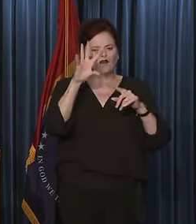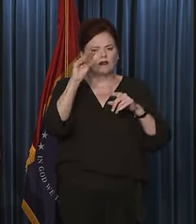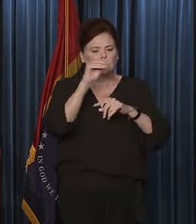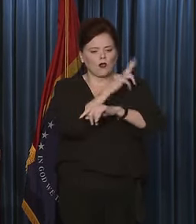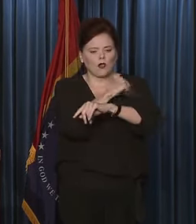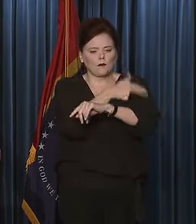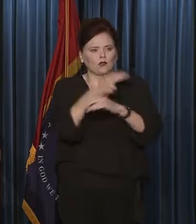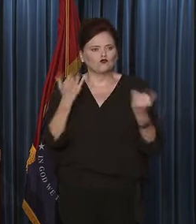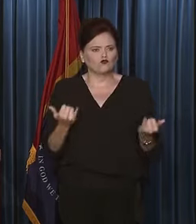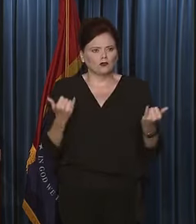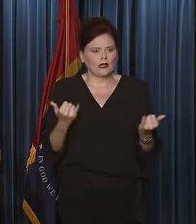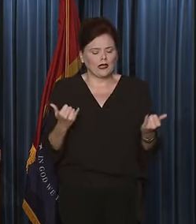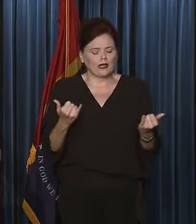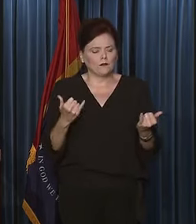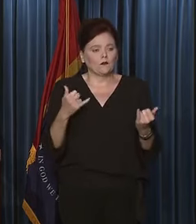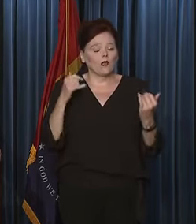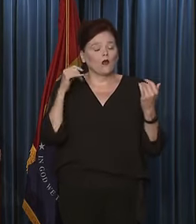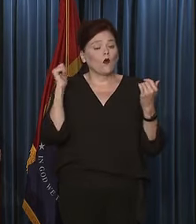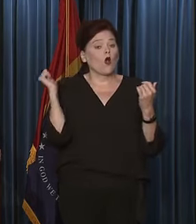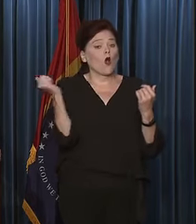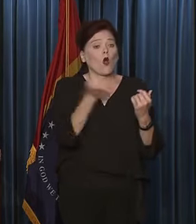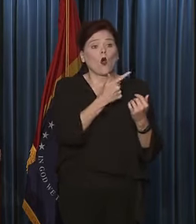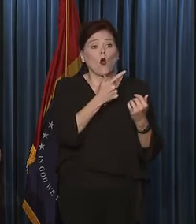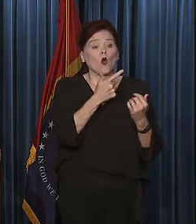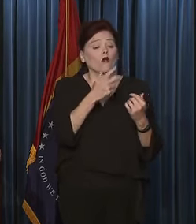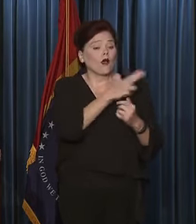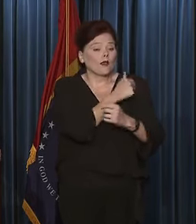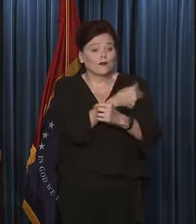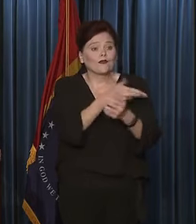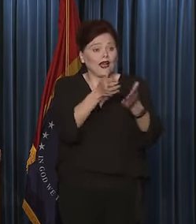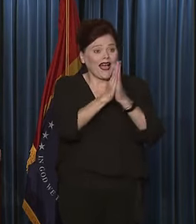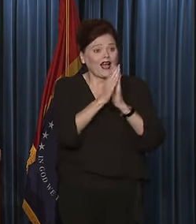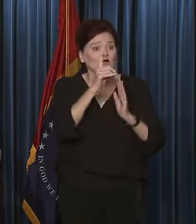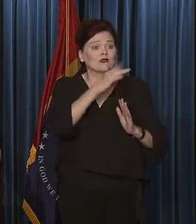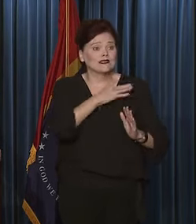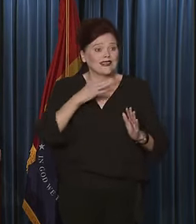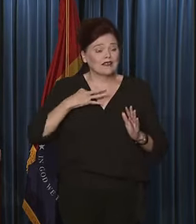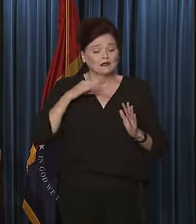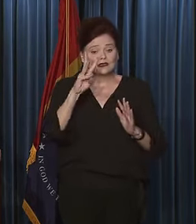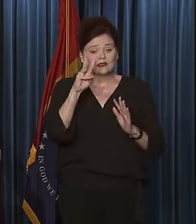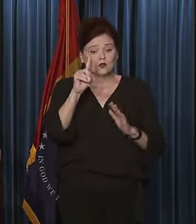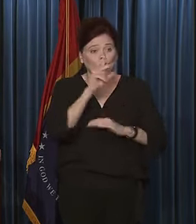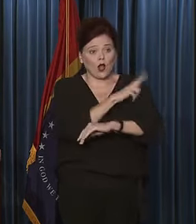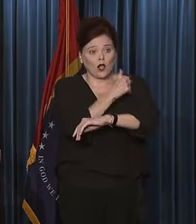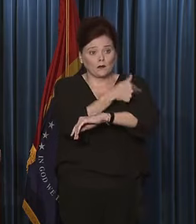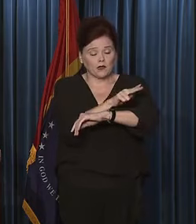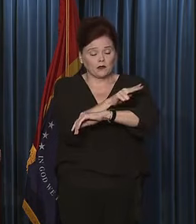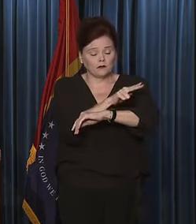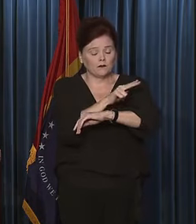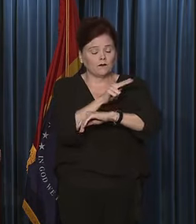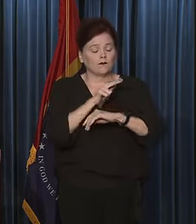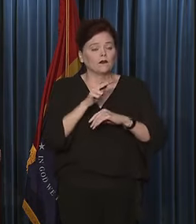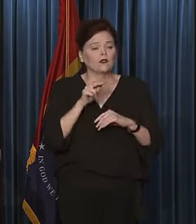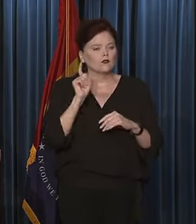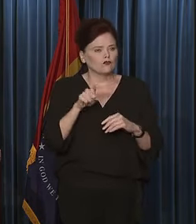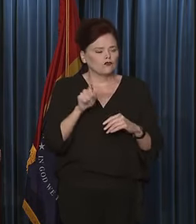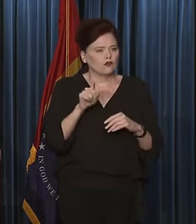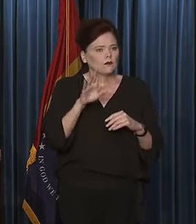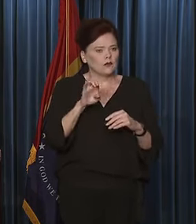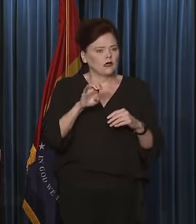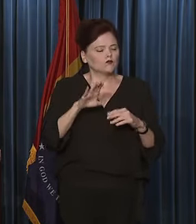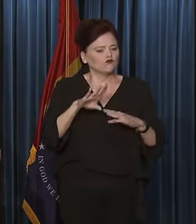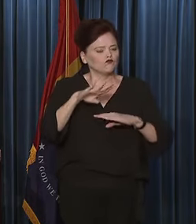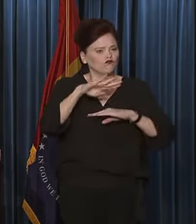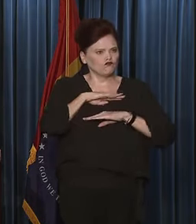We anticipate that all staffing requests for the 61 hospitals that made them should be